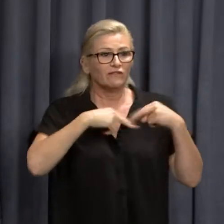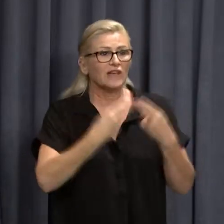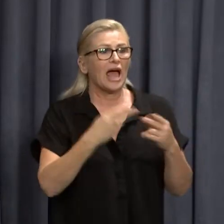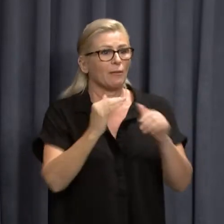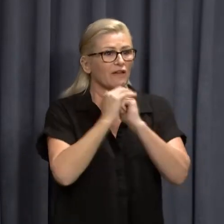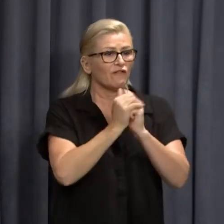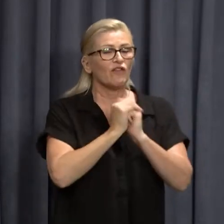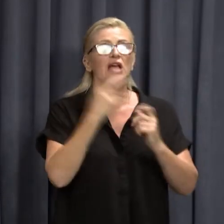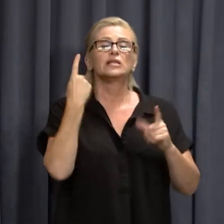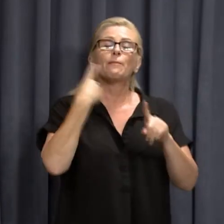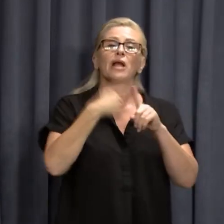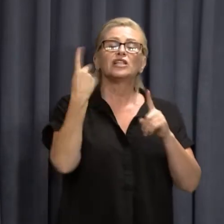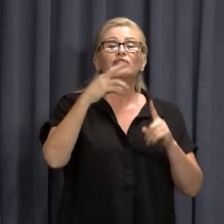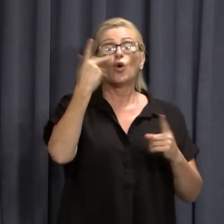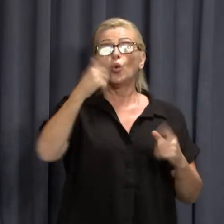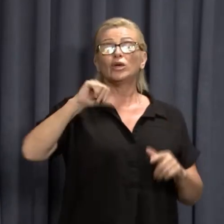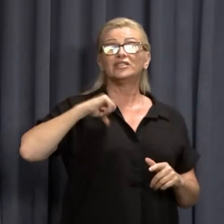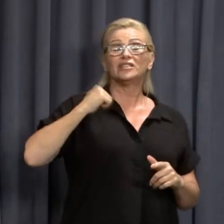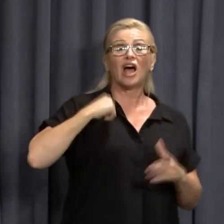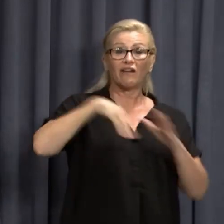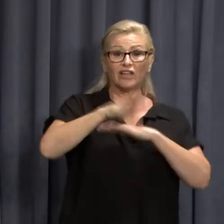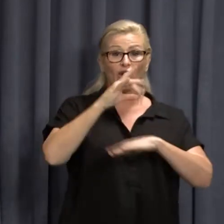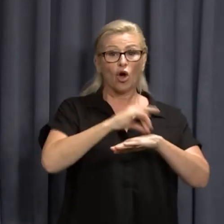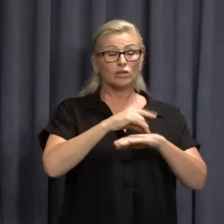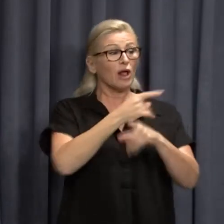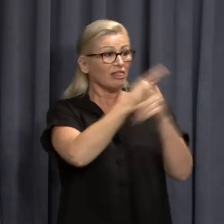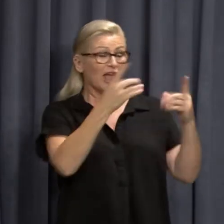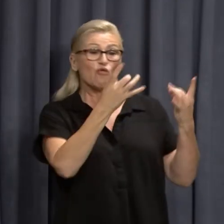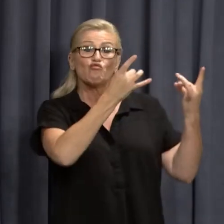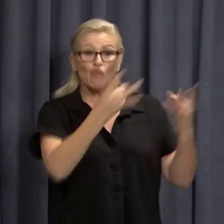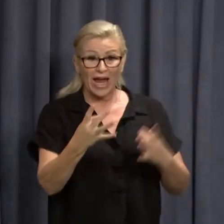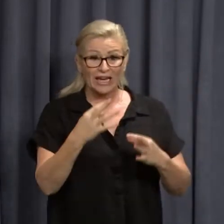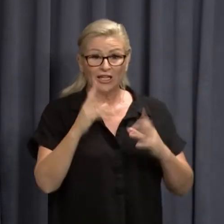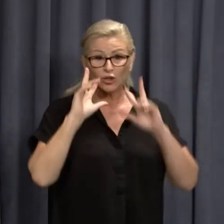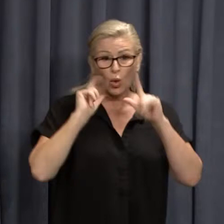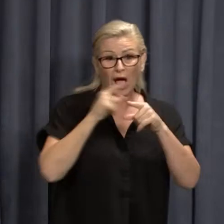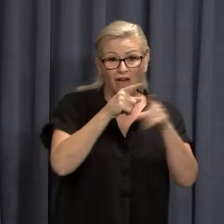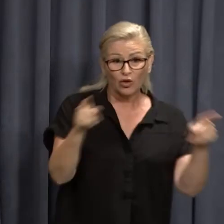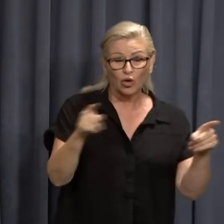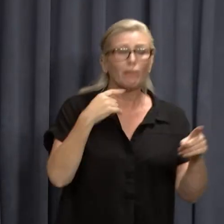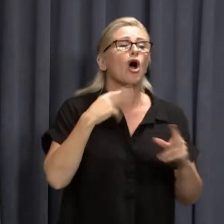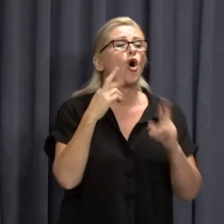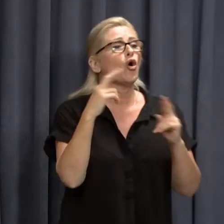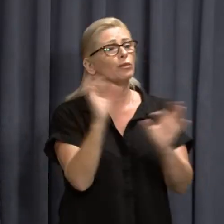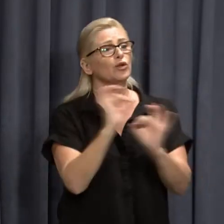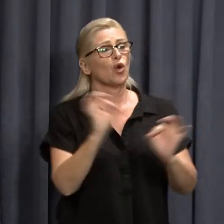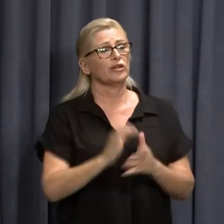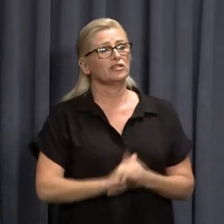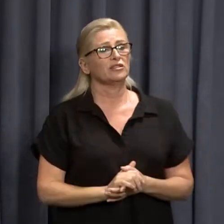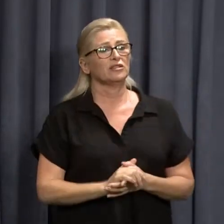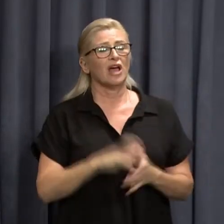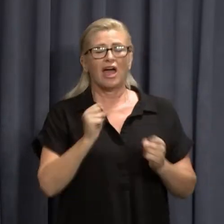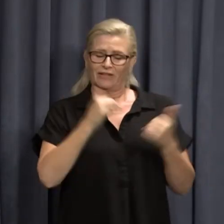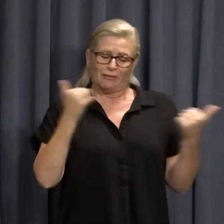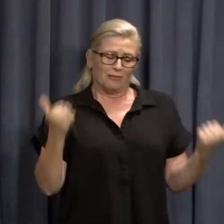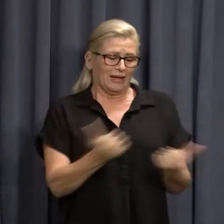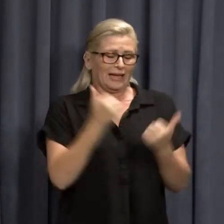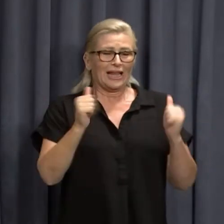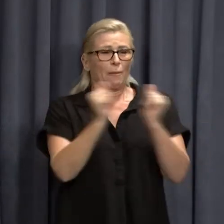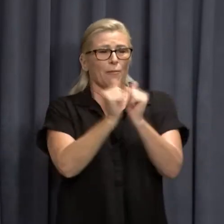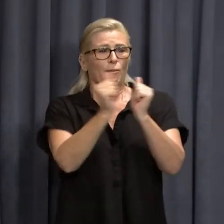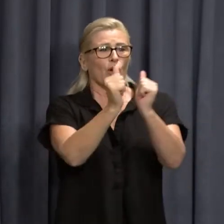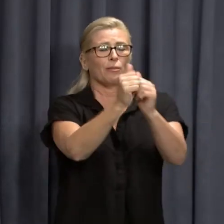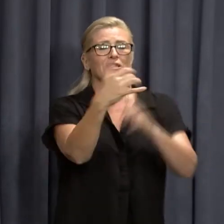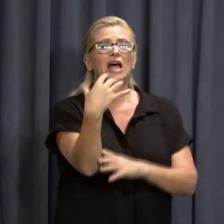our health care workers who stand ready to look after you but hope they won't have to. There are plenty of appointments available at state clinics,